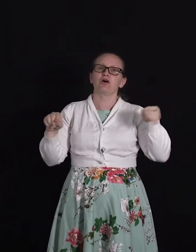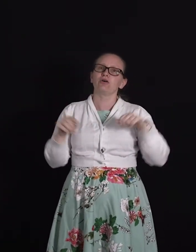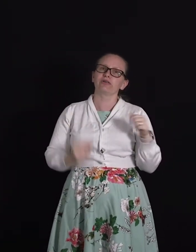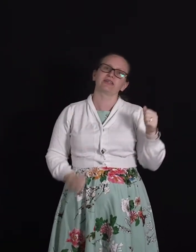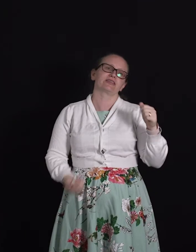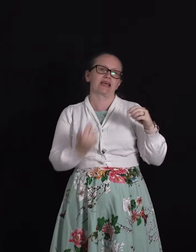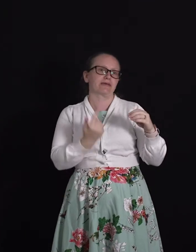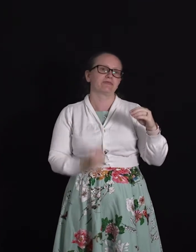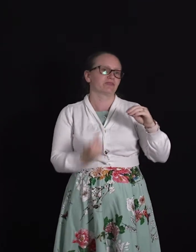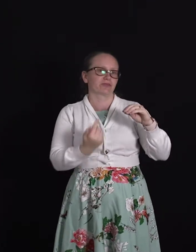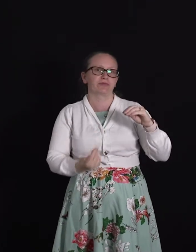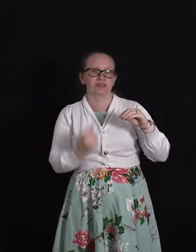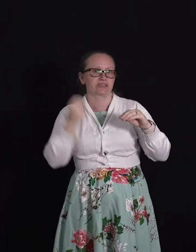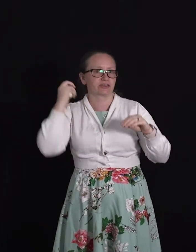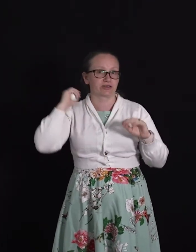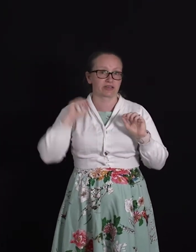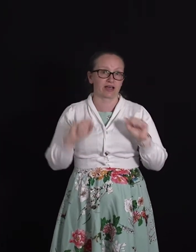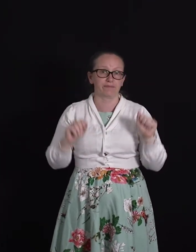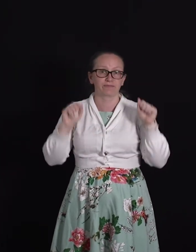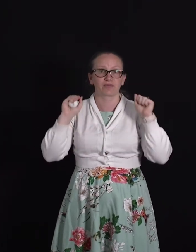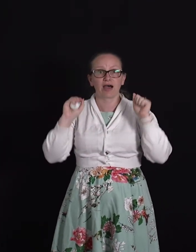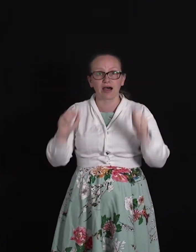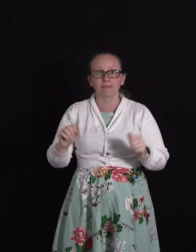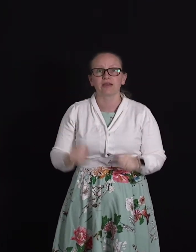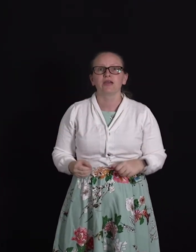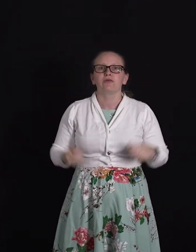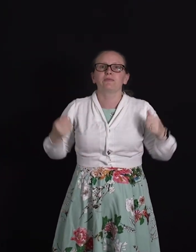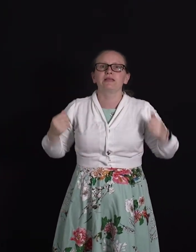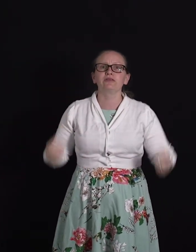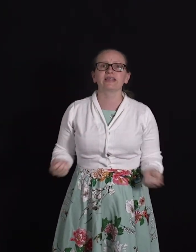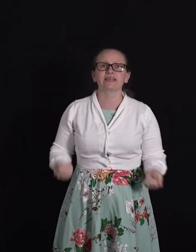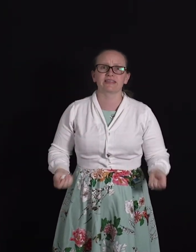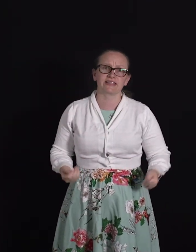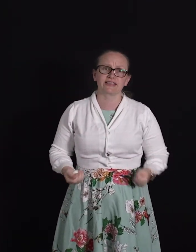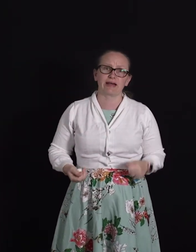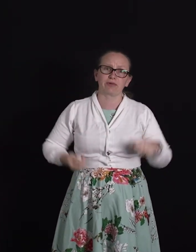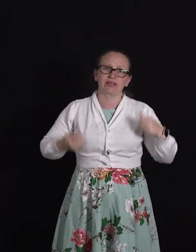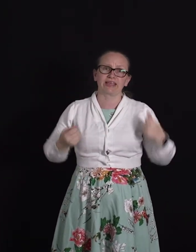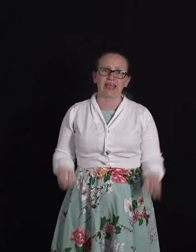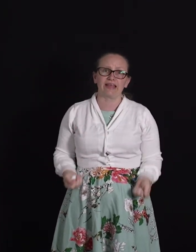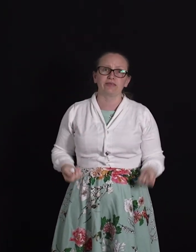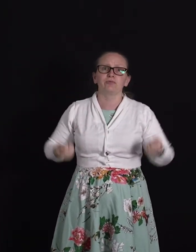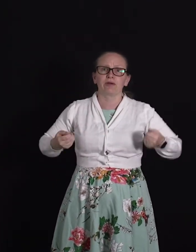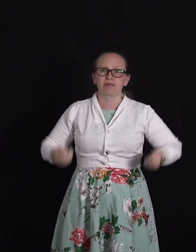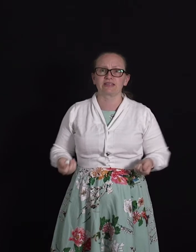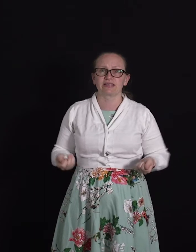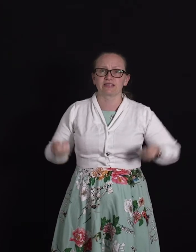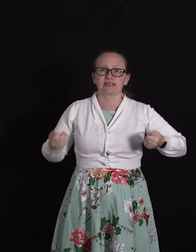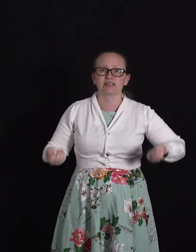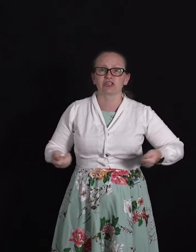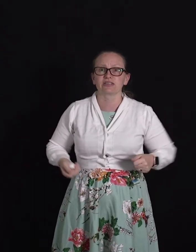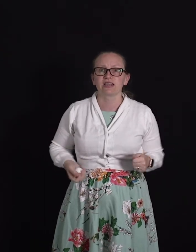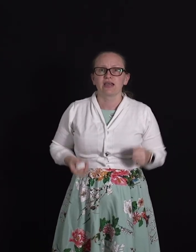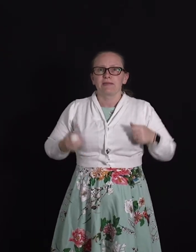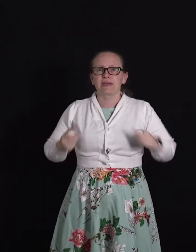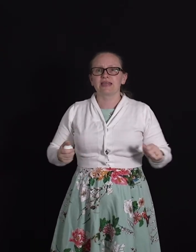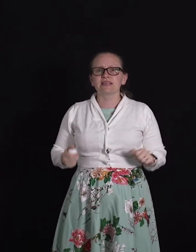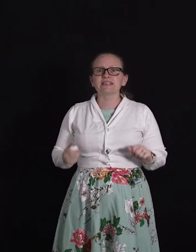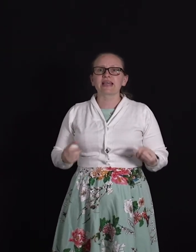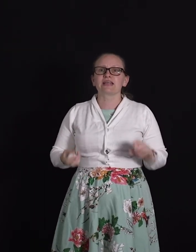hole in the table for the bullet to come up. We'll be looking at this example again when we consider collisions but in this case